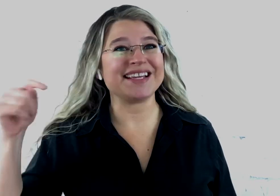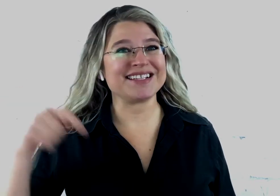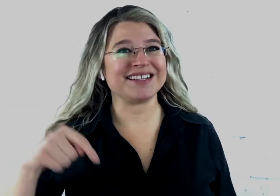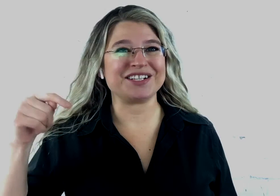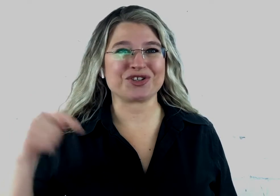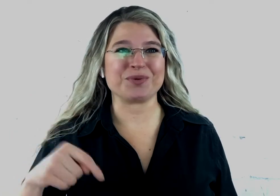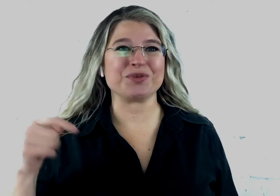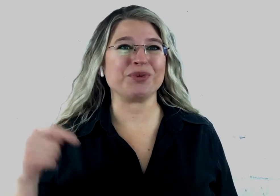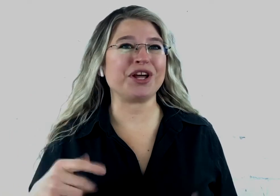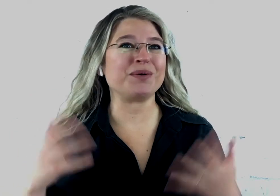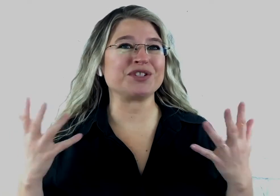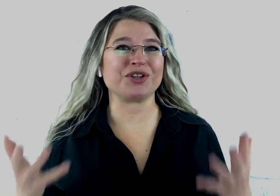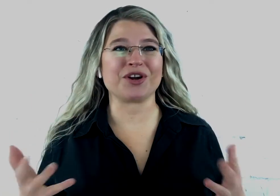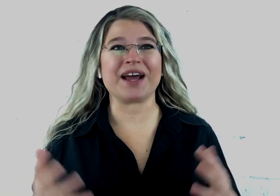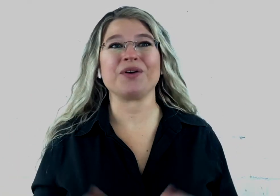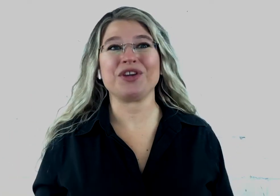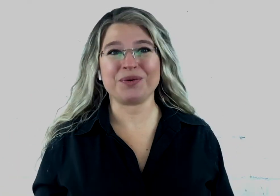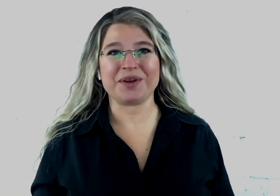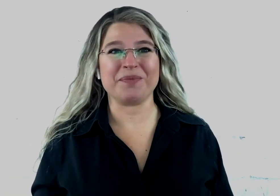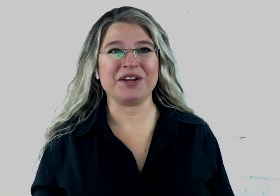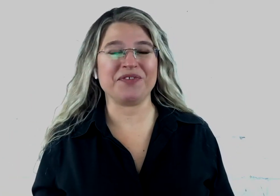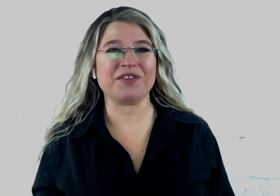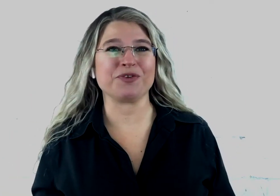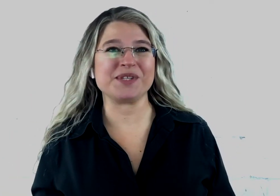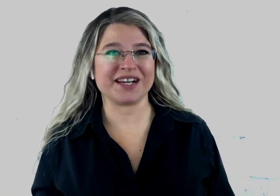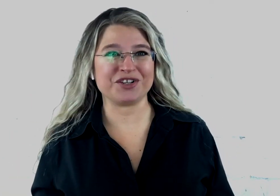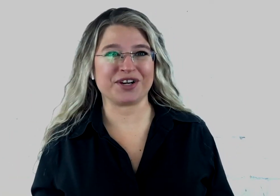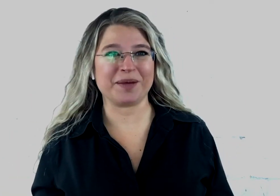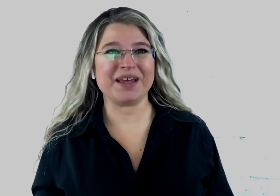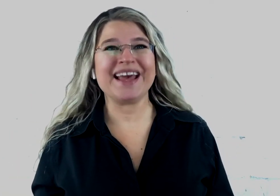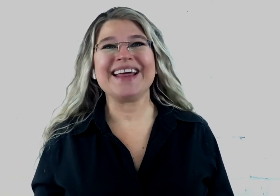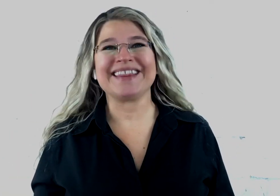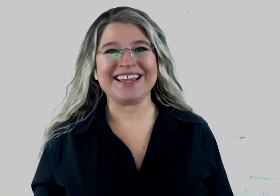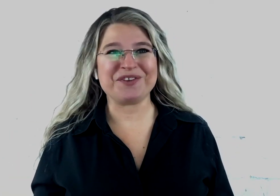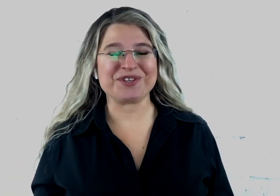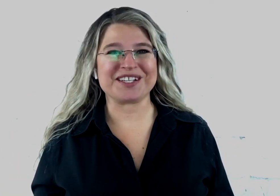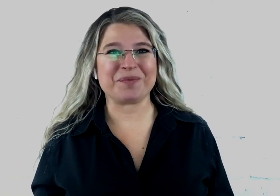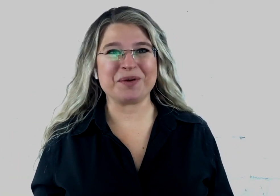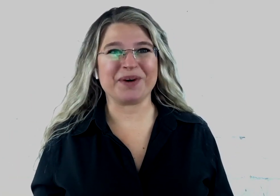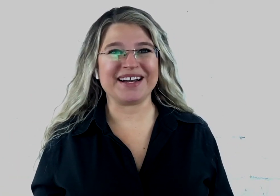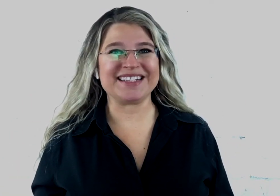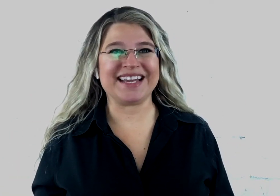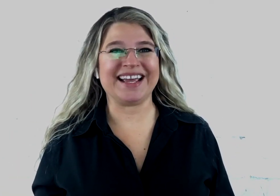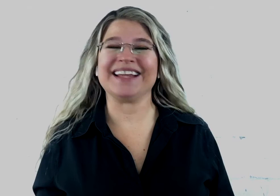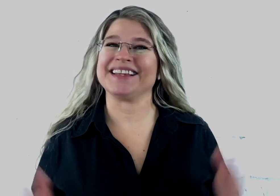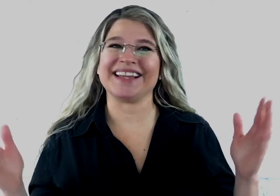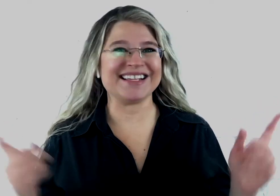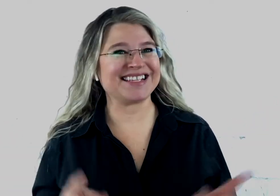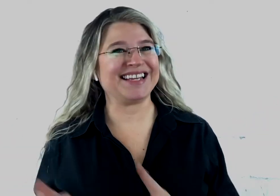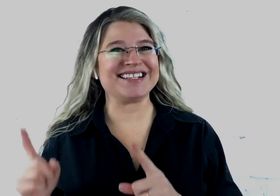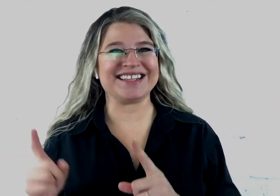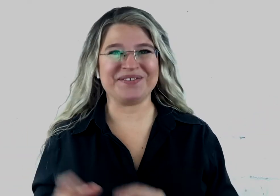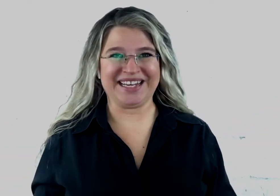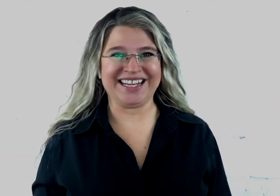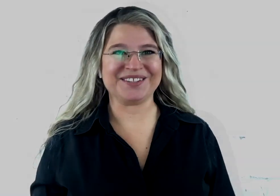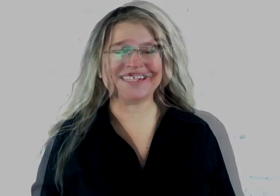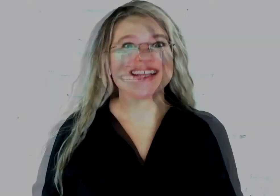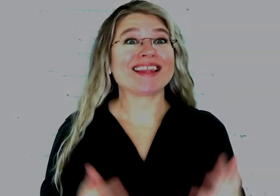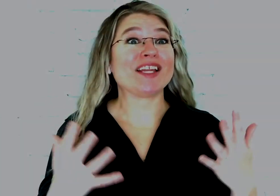in the description below to learn how you can benefit from SignTribe. Thank you for stopping by today and let's get into the video. The number